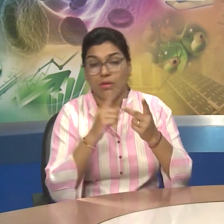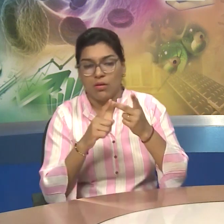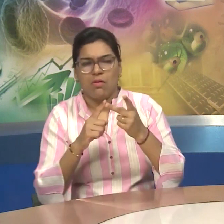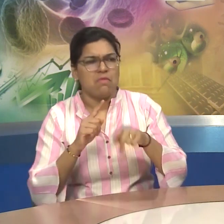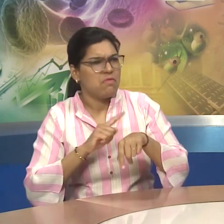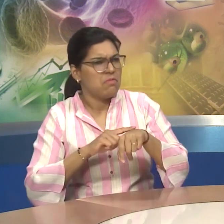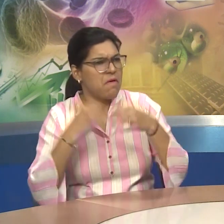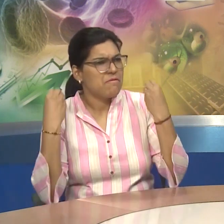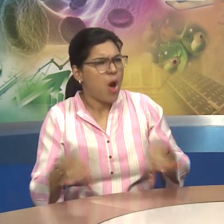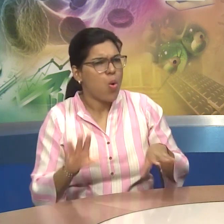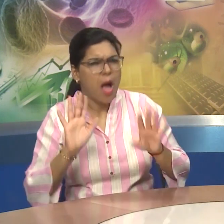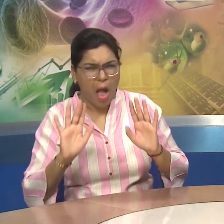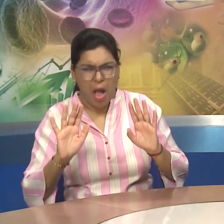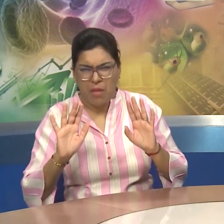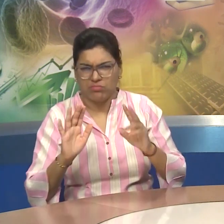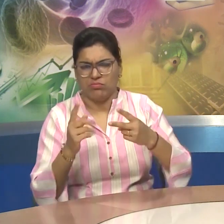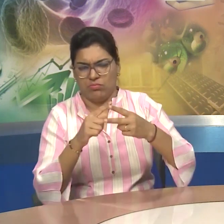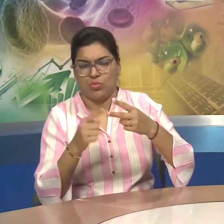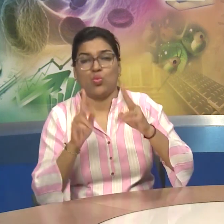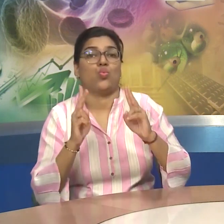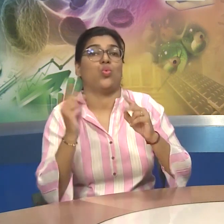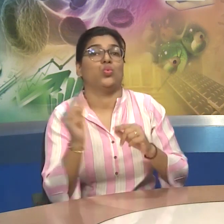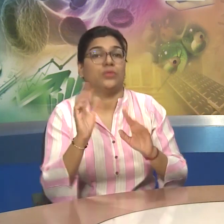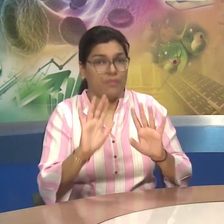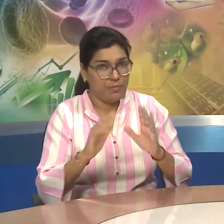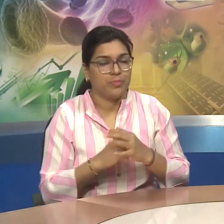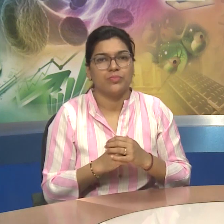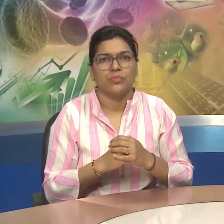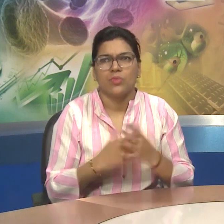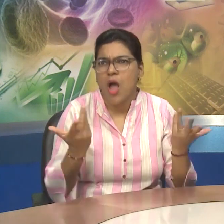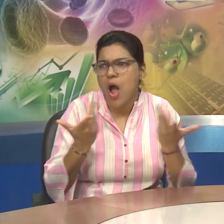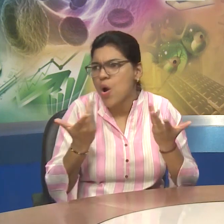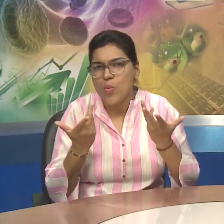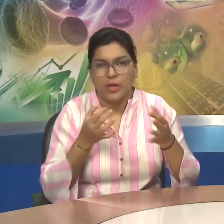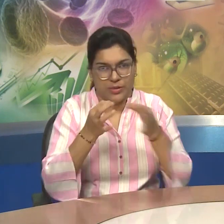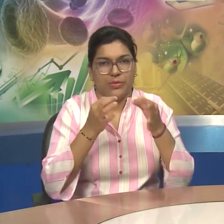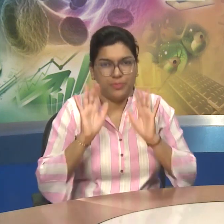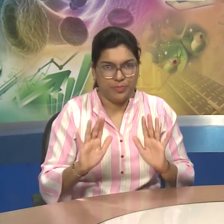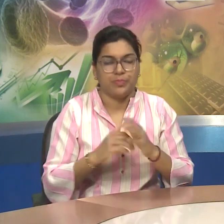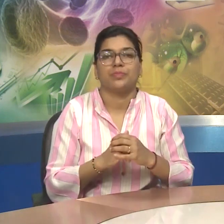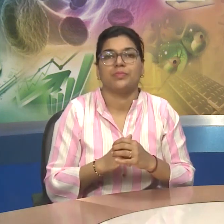Managed Between Filed